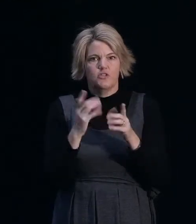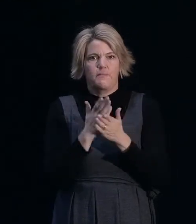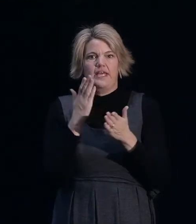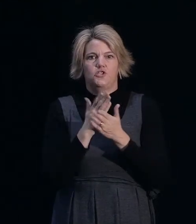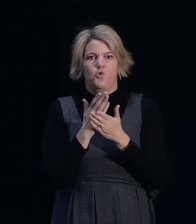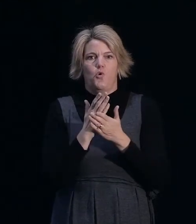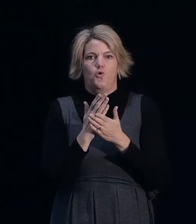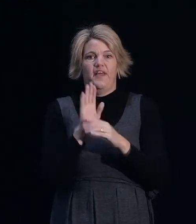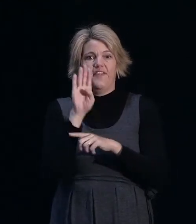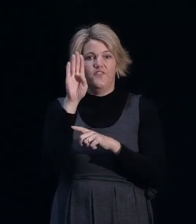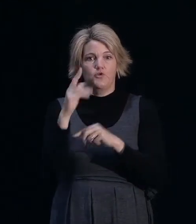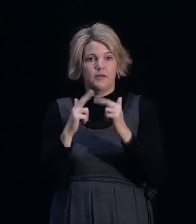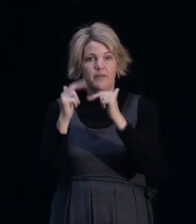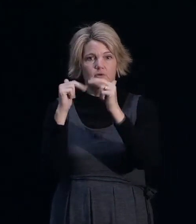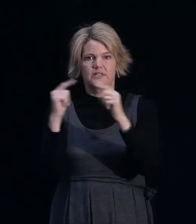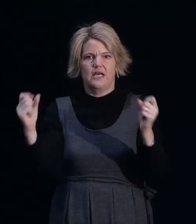resilient as it possibly can be.